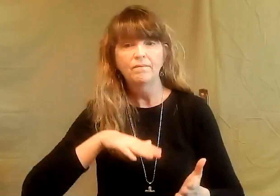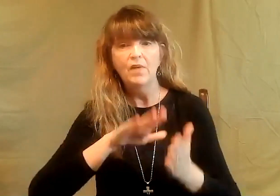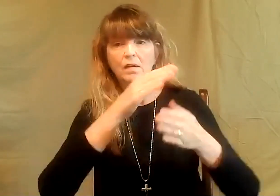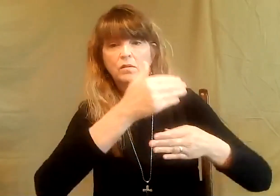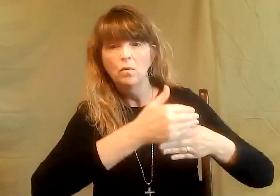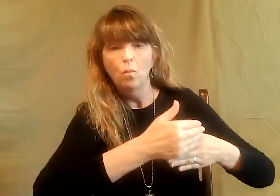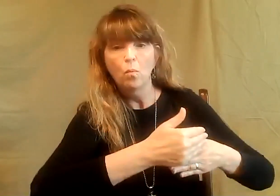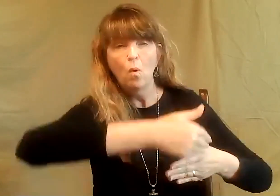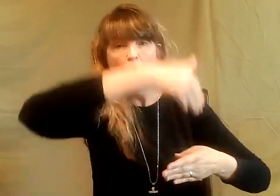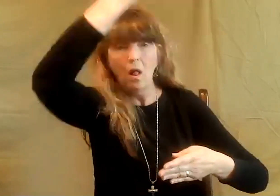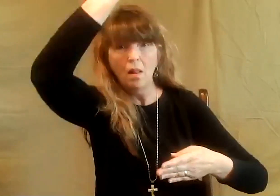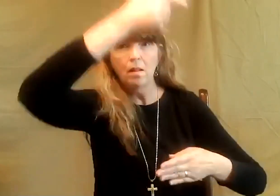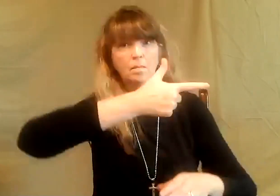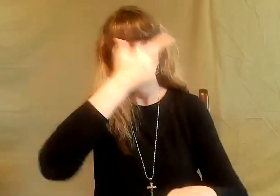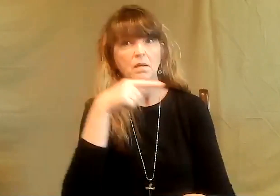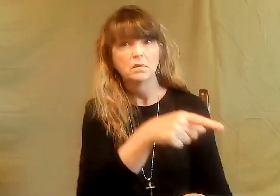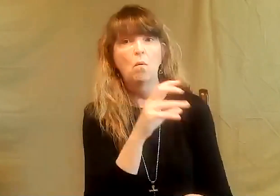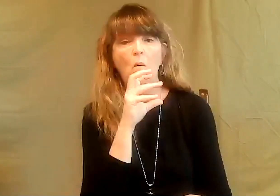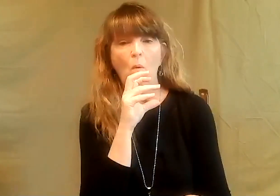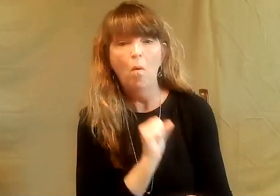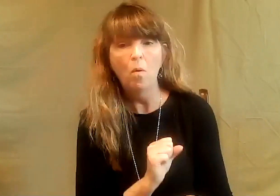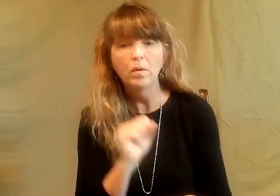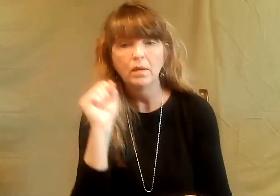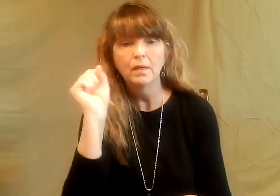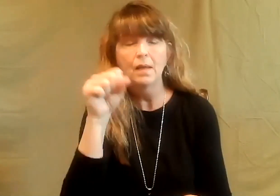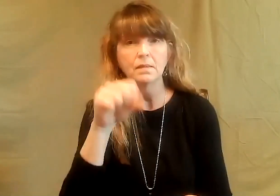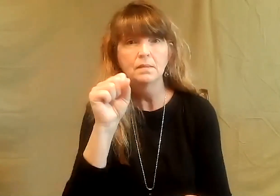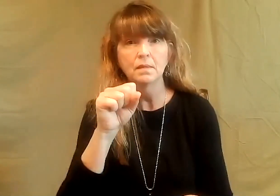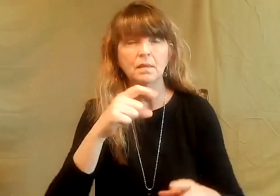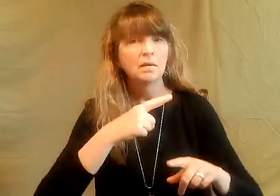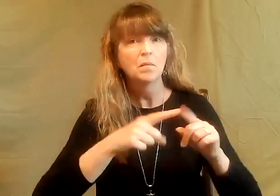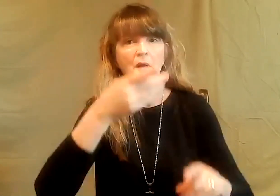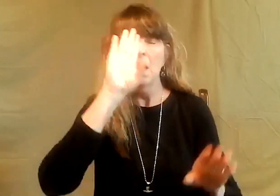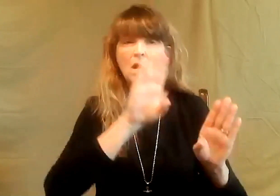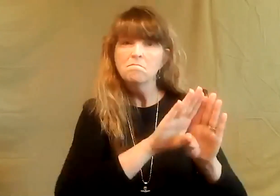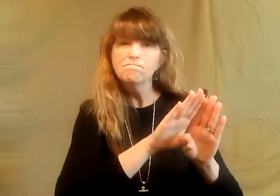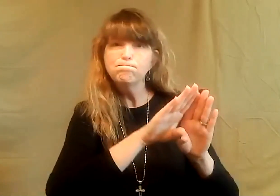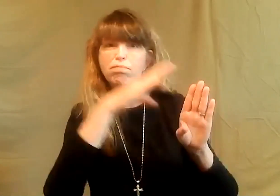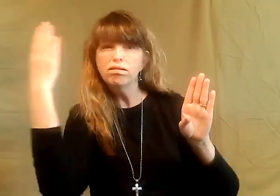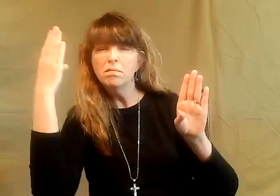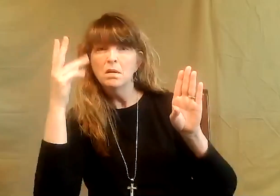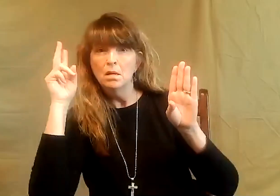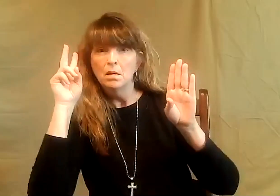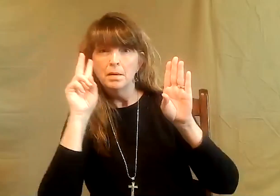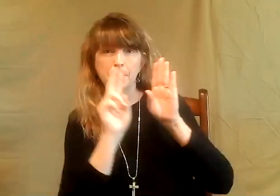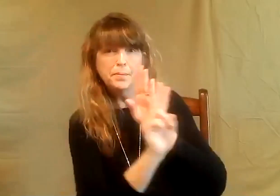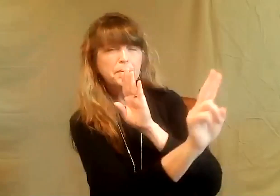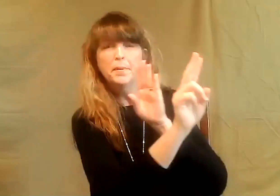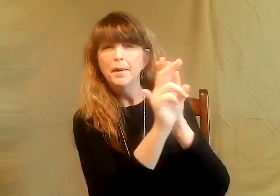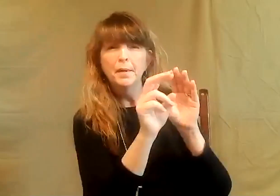abraham and sarah confronted face that wall of age it's a fact but god was able to open